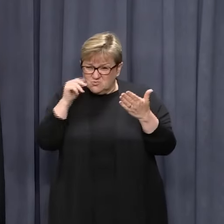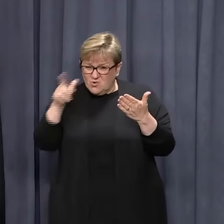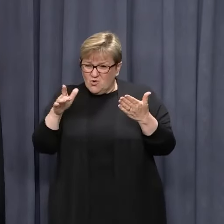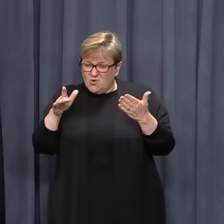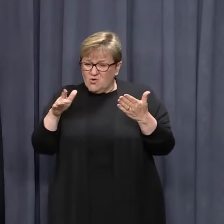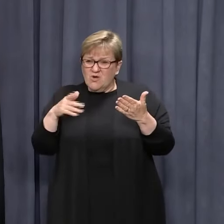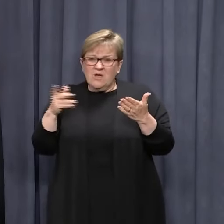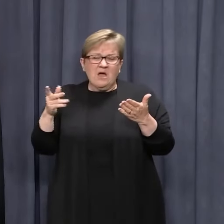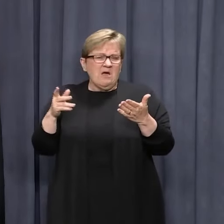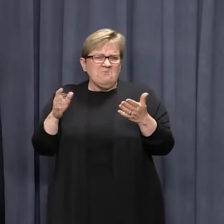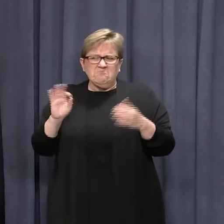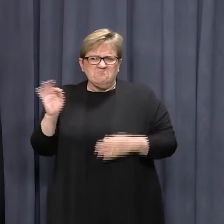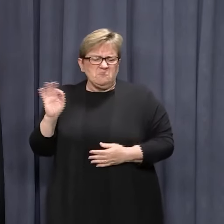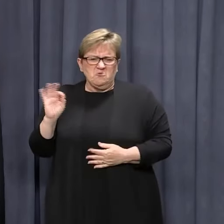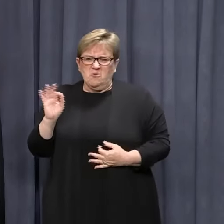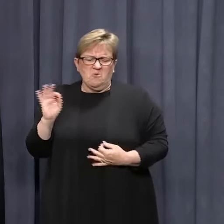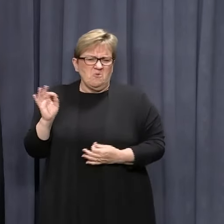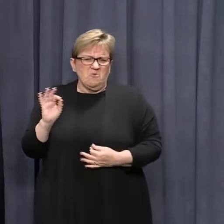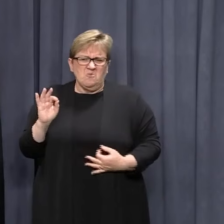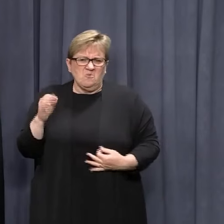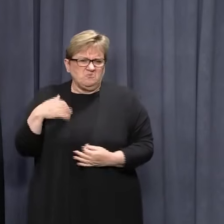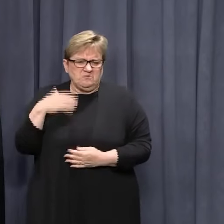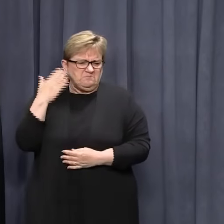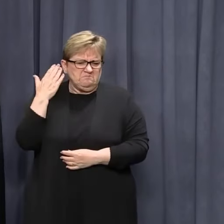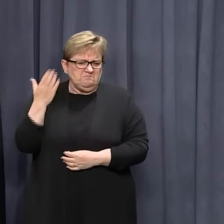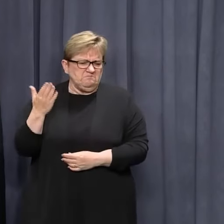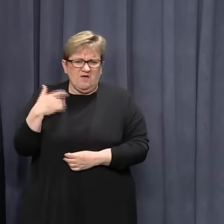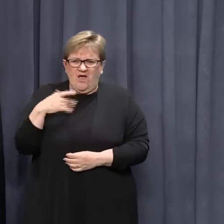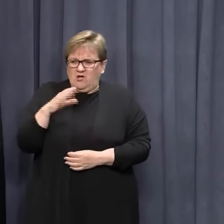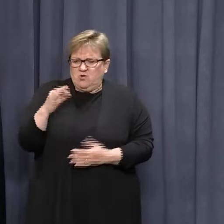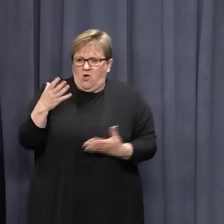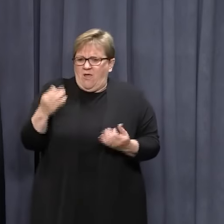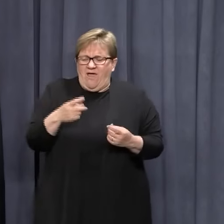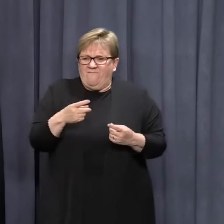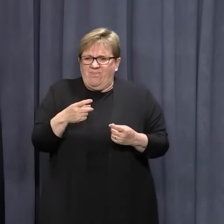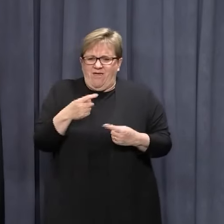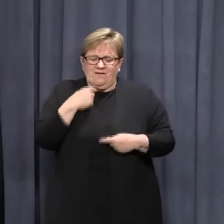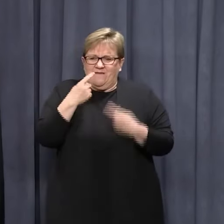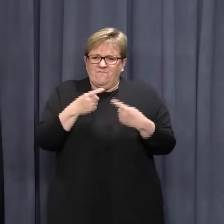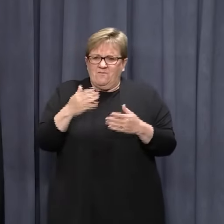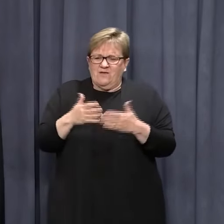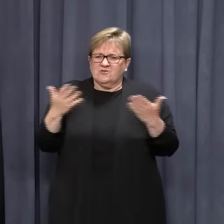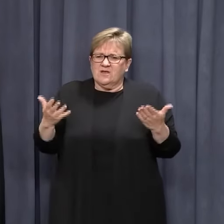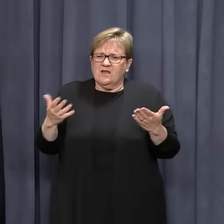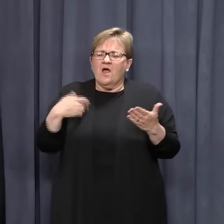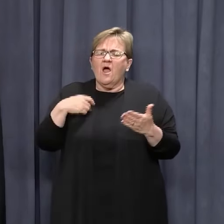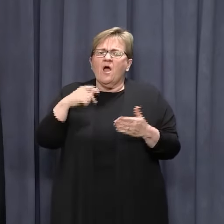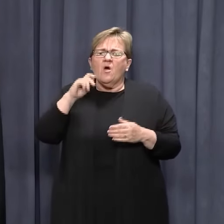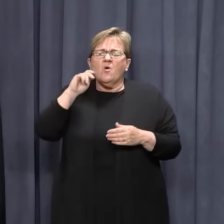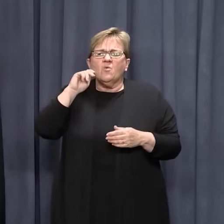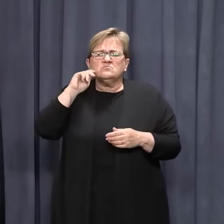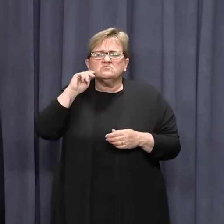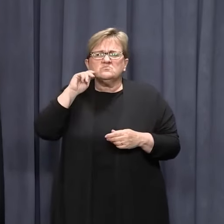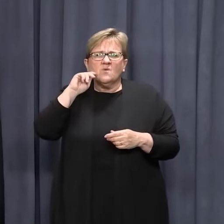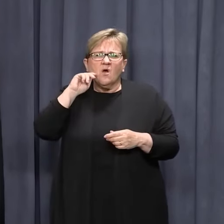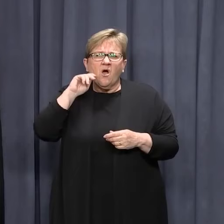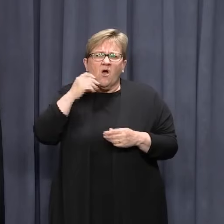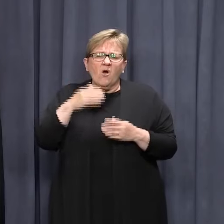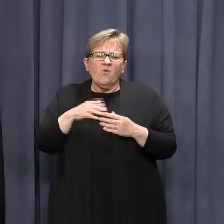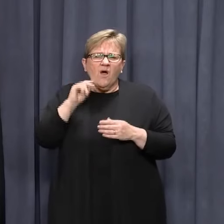from that? No, we don't. I don't have that advice to hand. But obviously, I